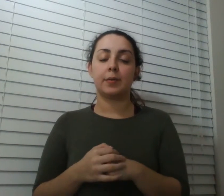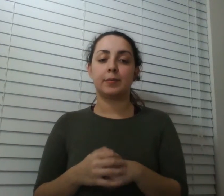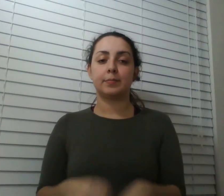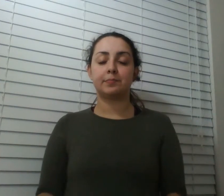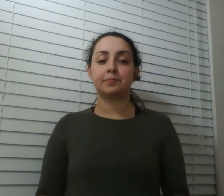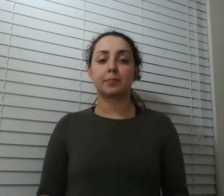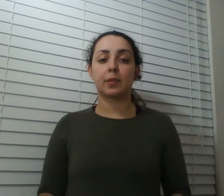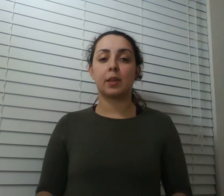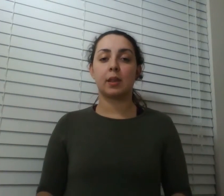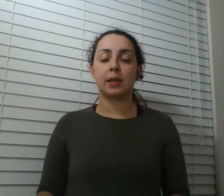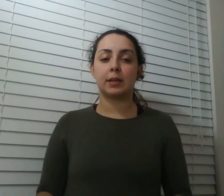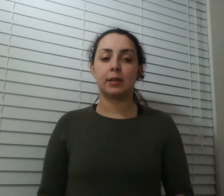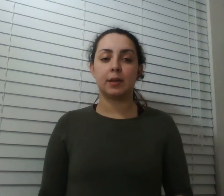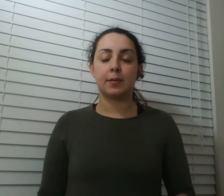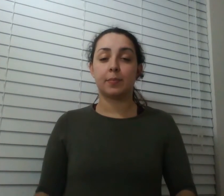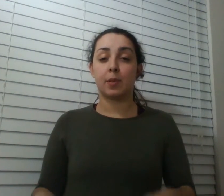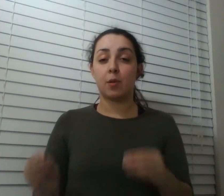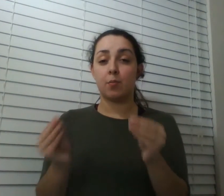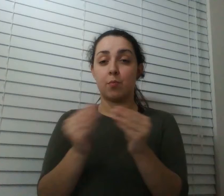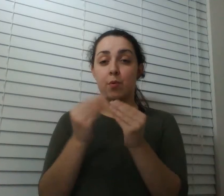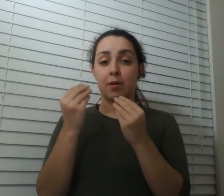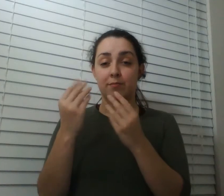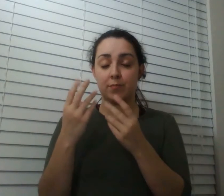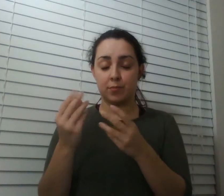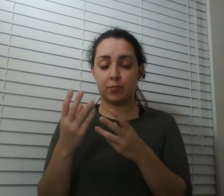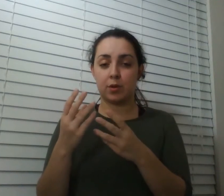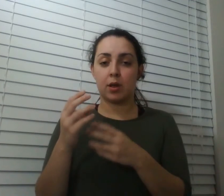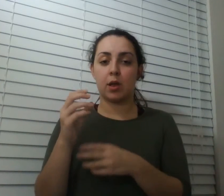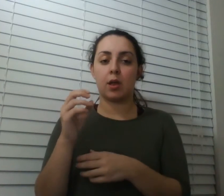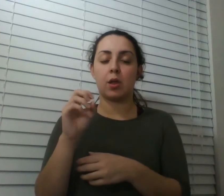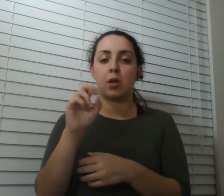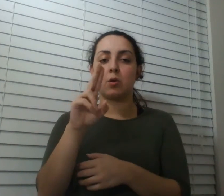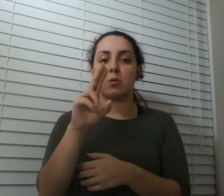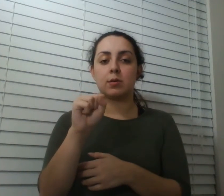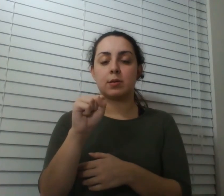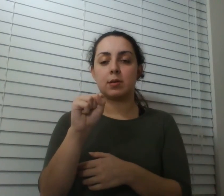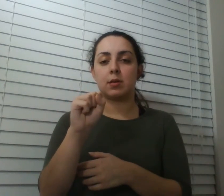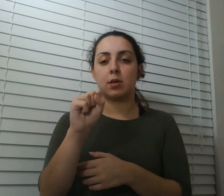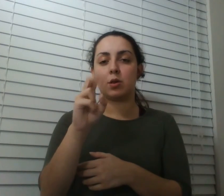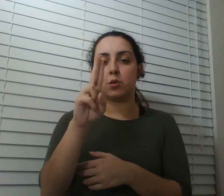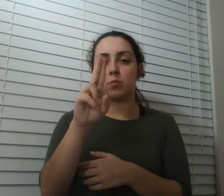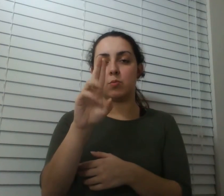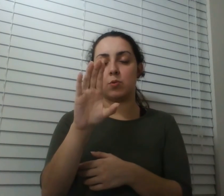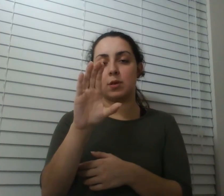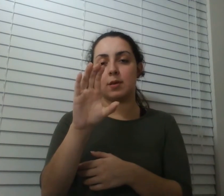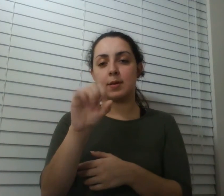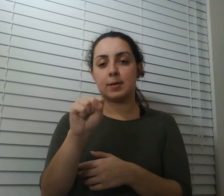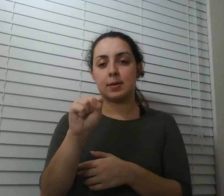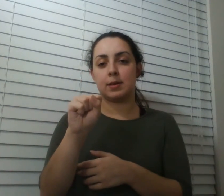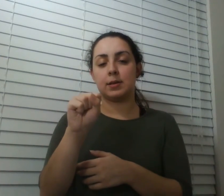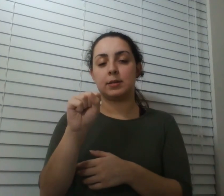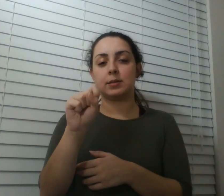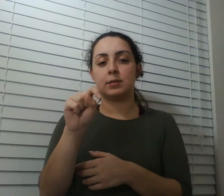safer world more at ucs usa dot org thanks and have an awesome day you